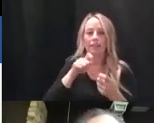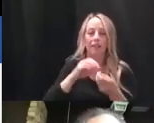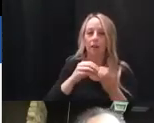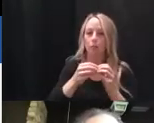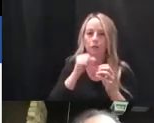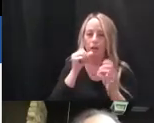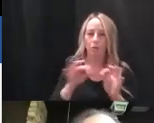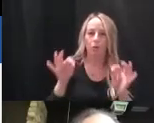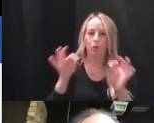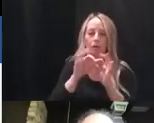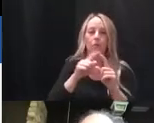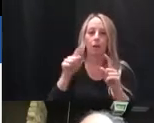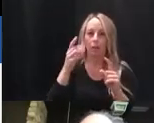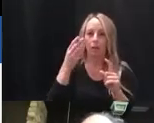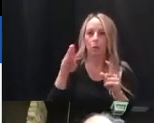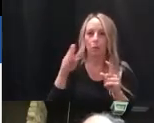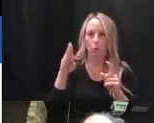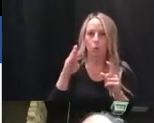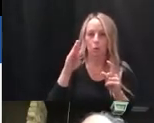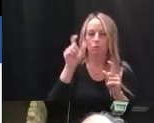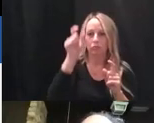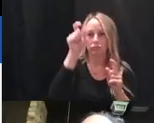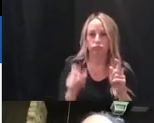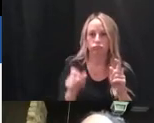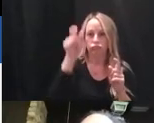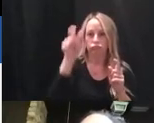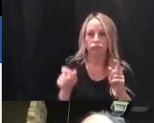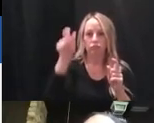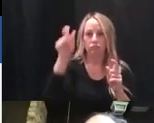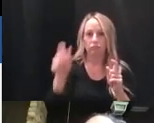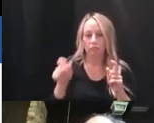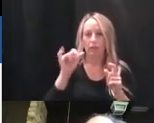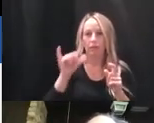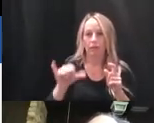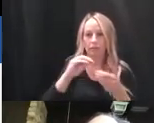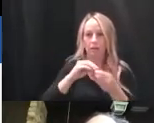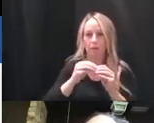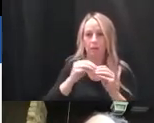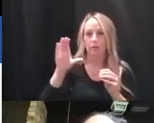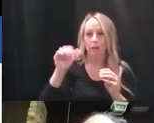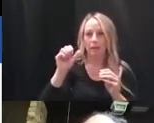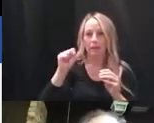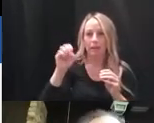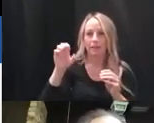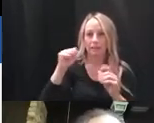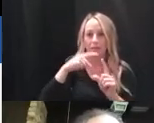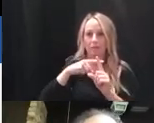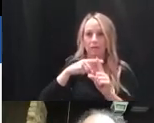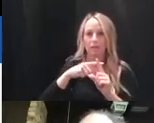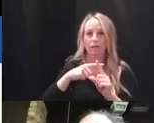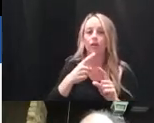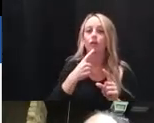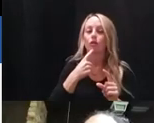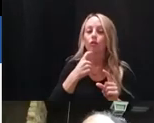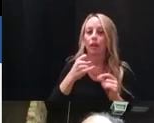you see, the blue bars are the case counts and the red line is 14-day moving